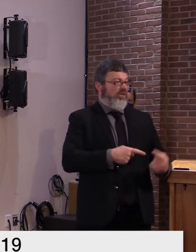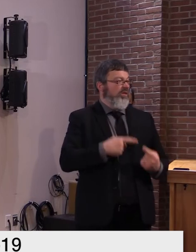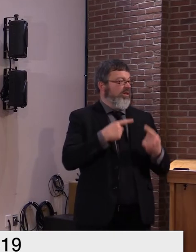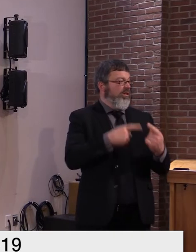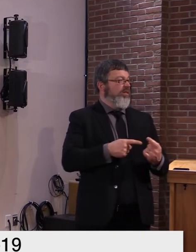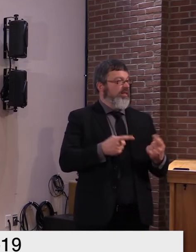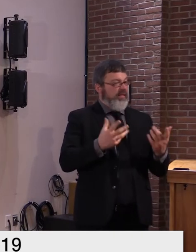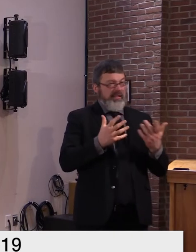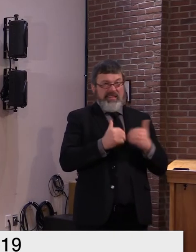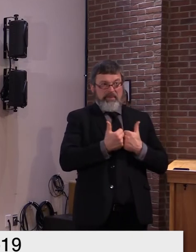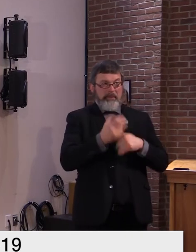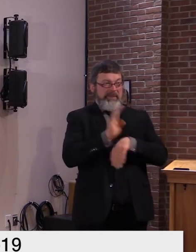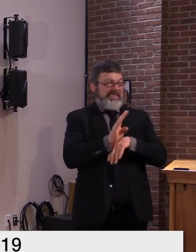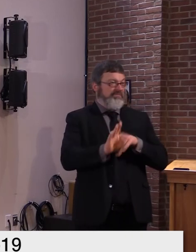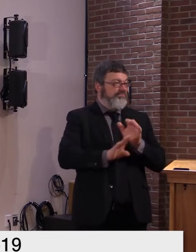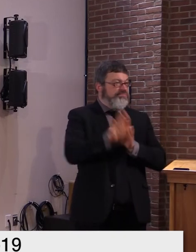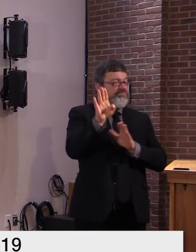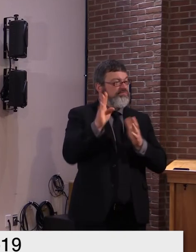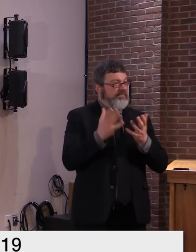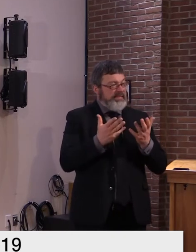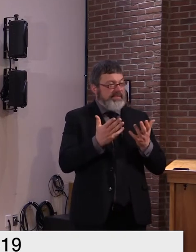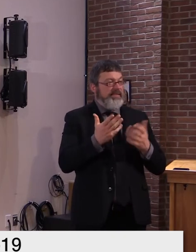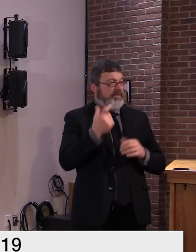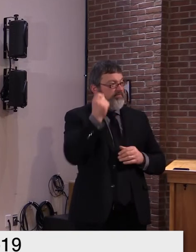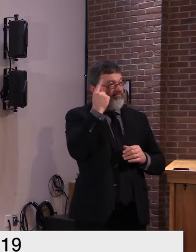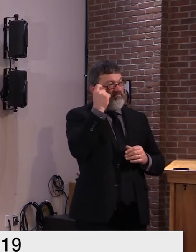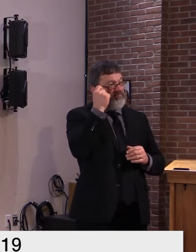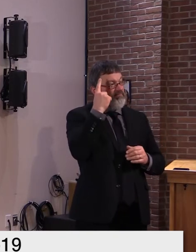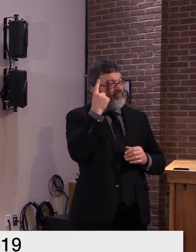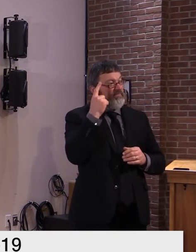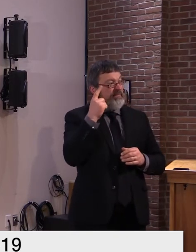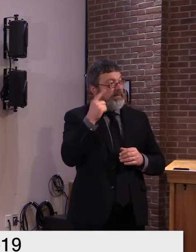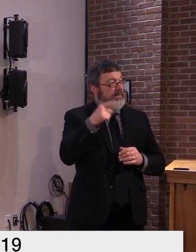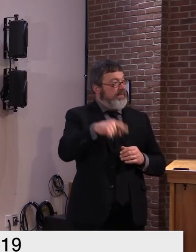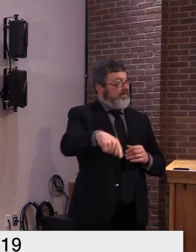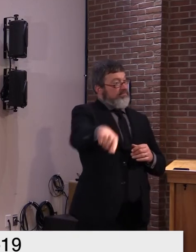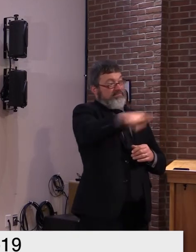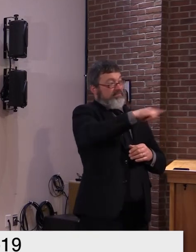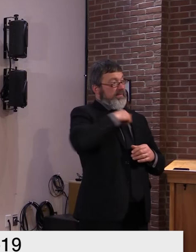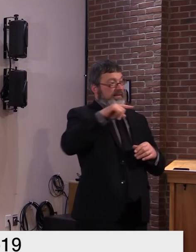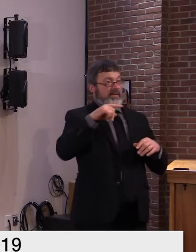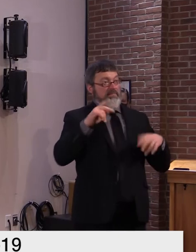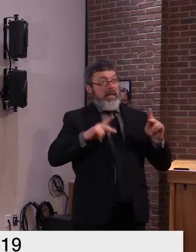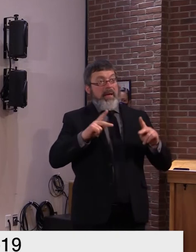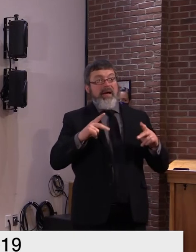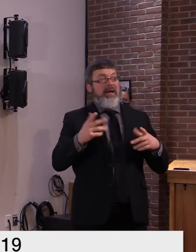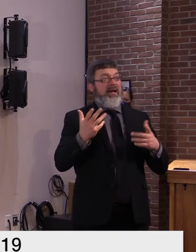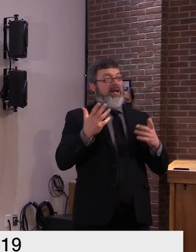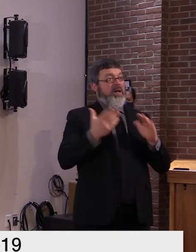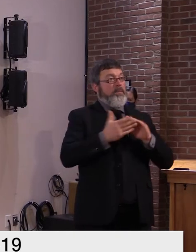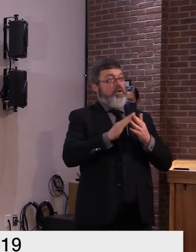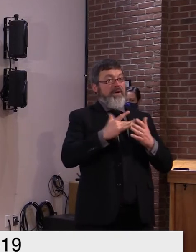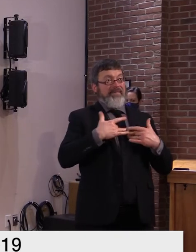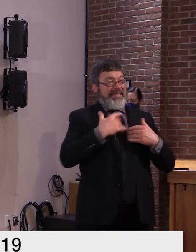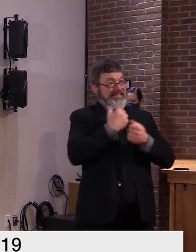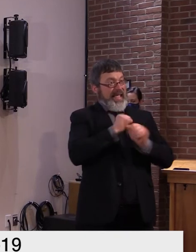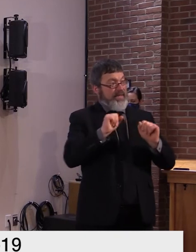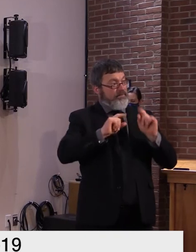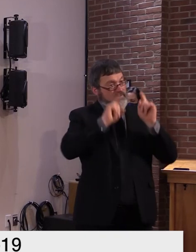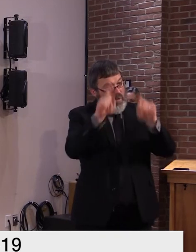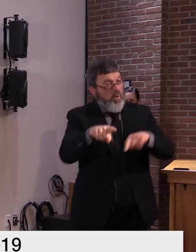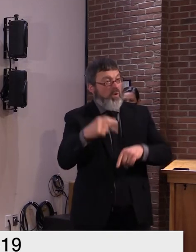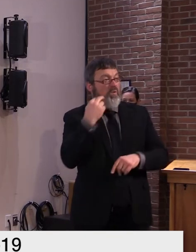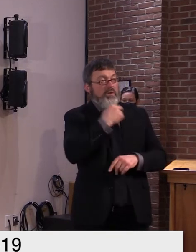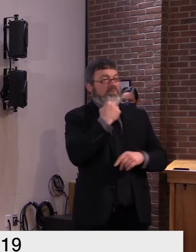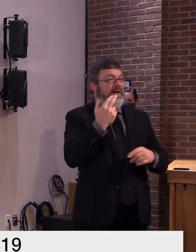people don't feel that they can go out to do that. And I respect that. So